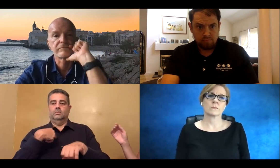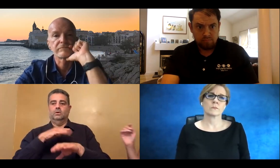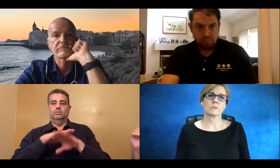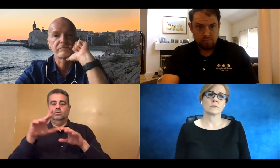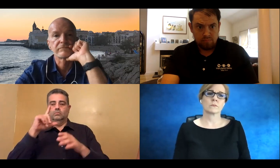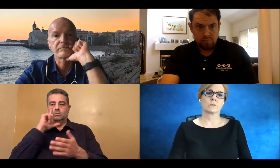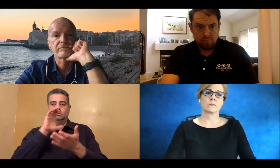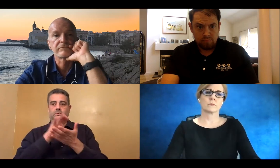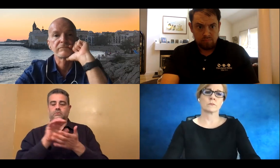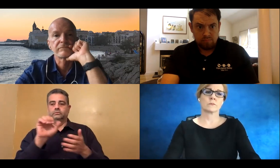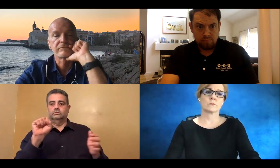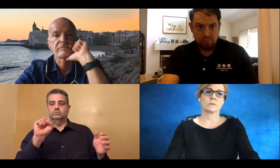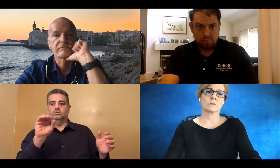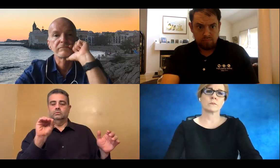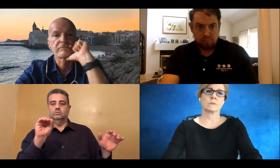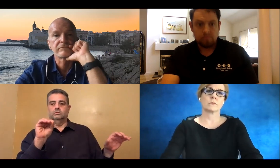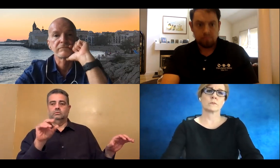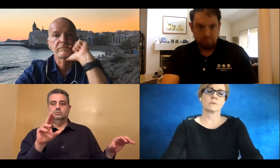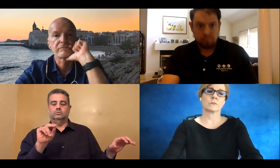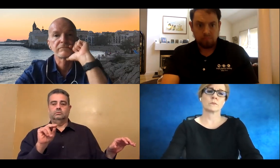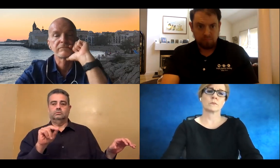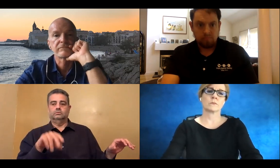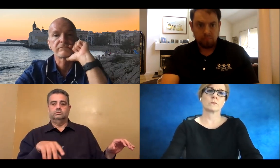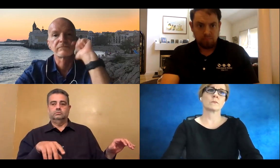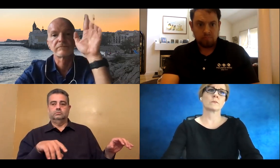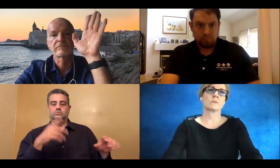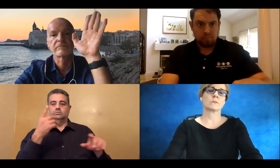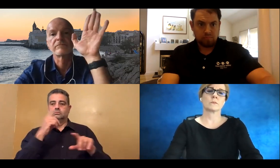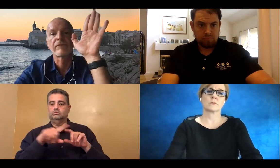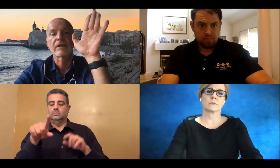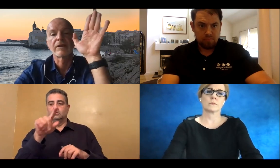Brian speaking. At this time, I don't believe that's possible. No.